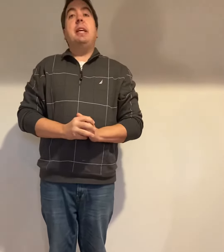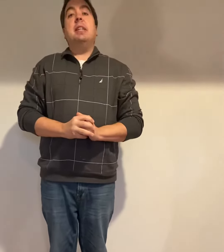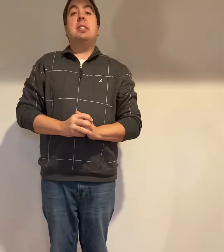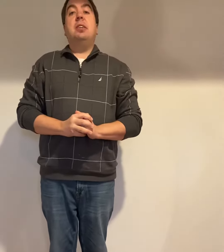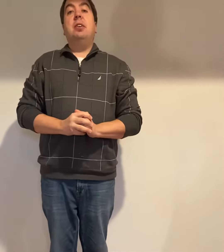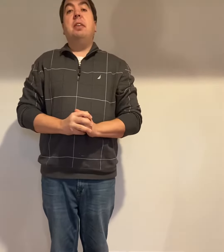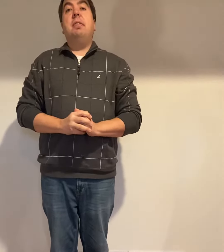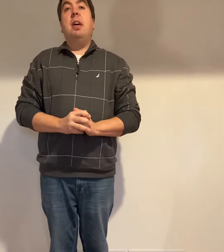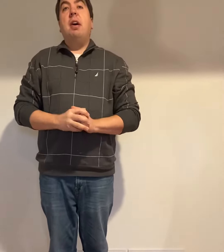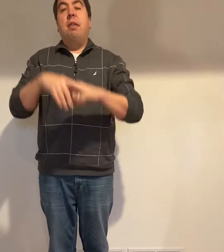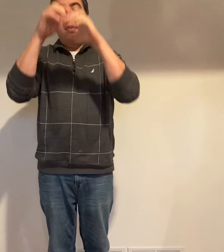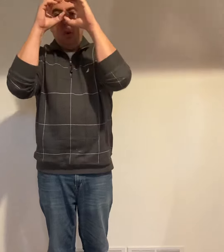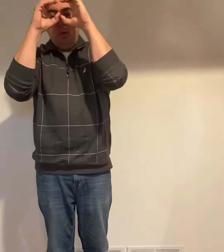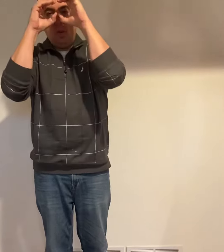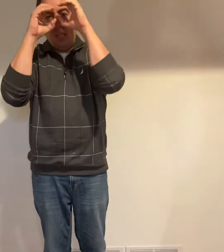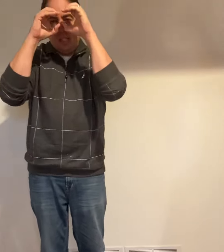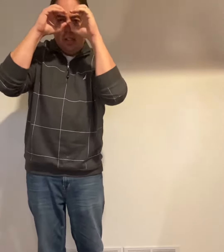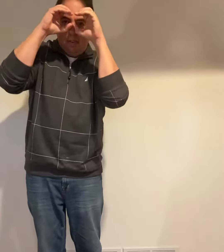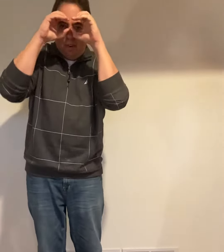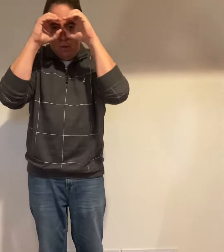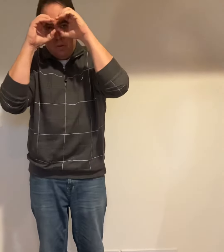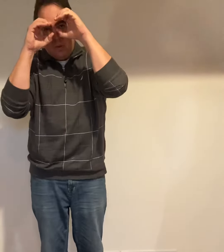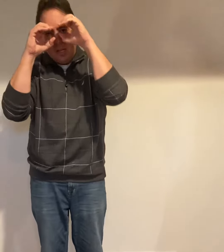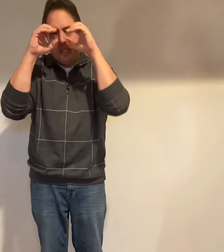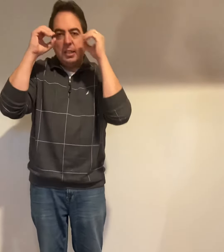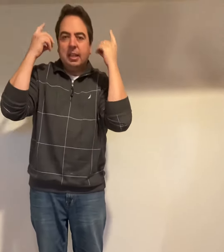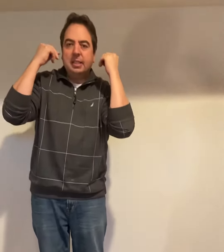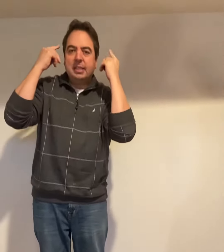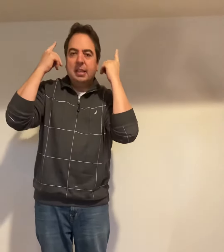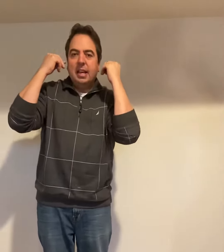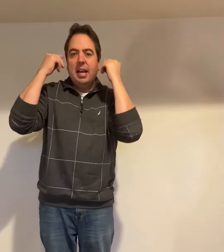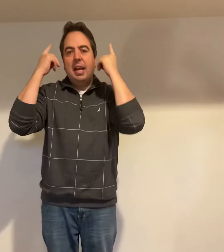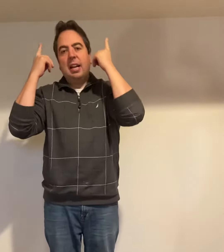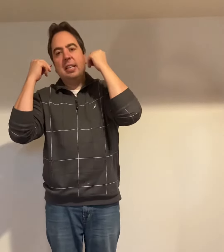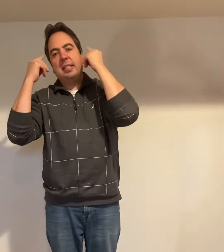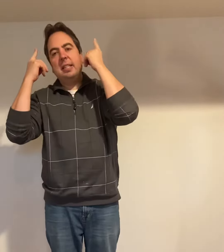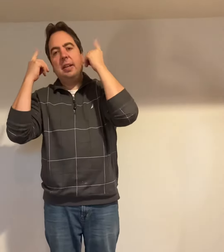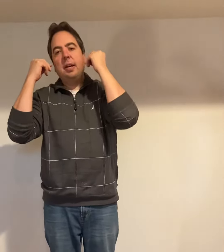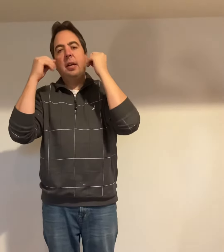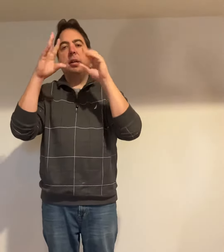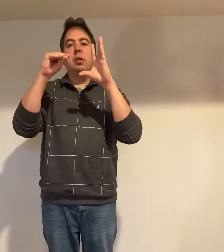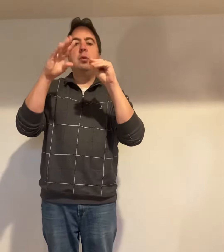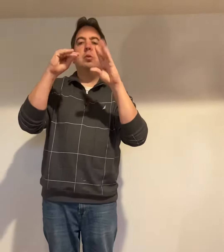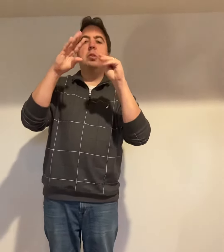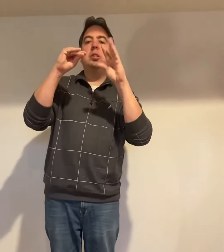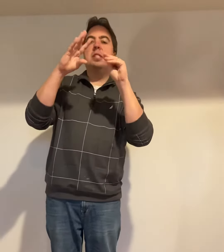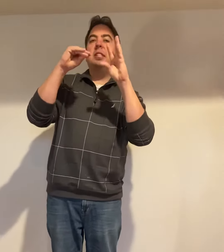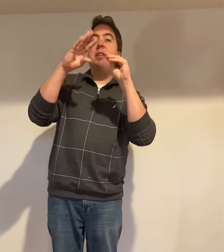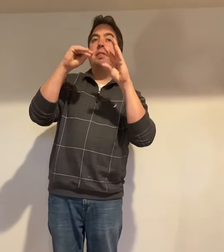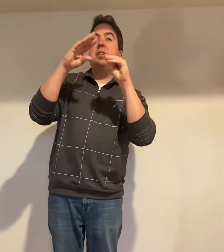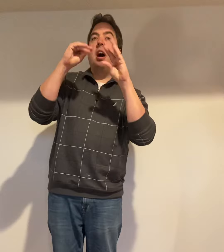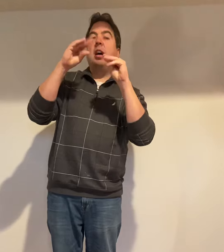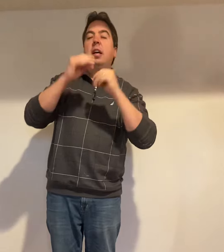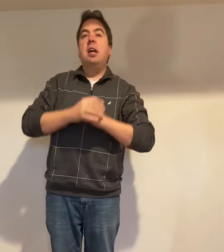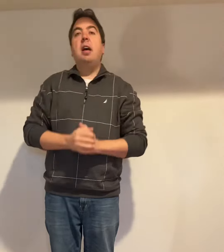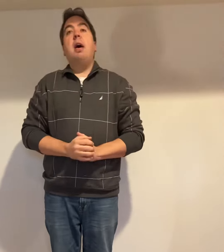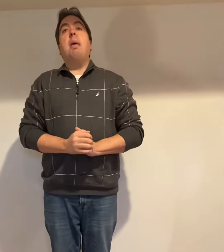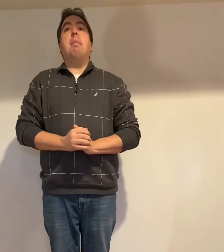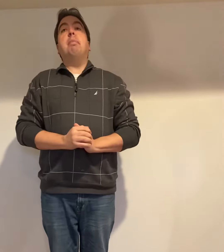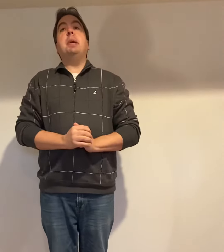assertive. focus, listen, and listen, use yourself to talk. Be